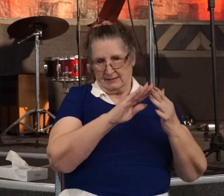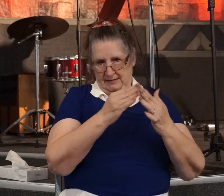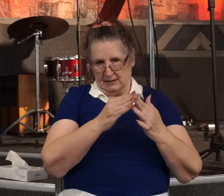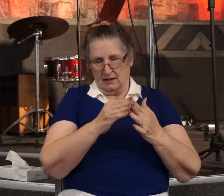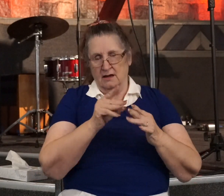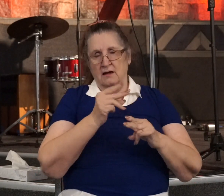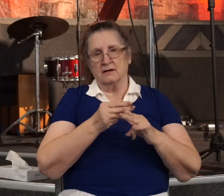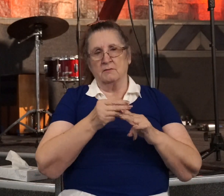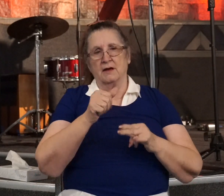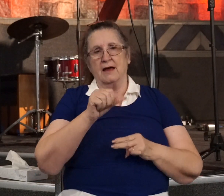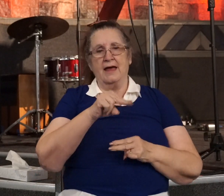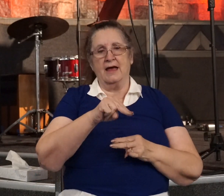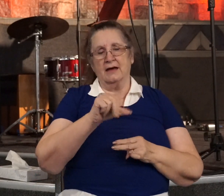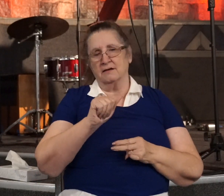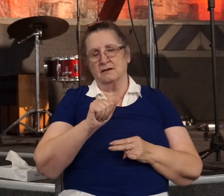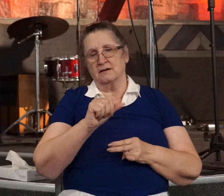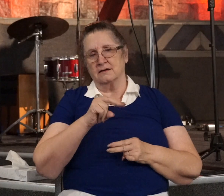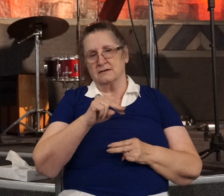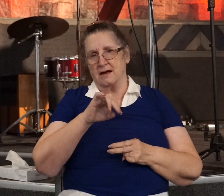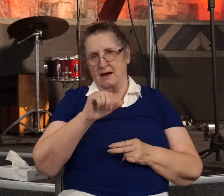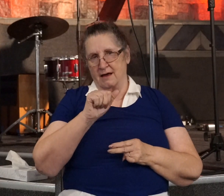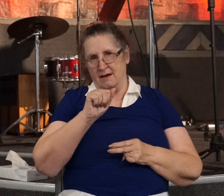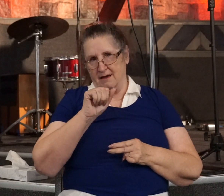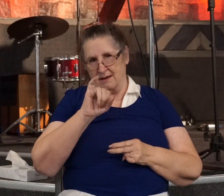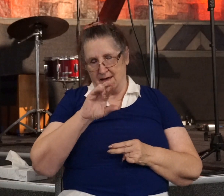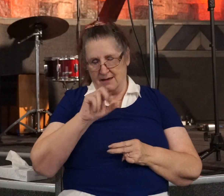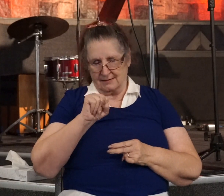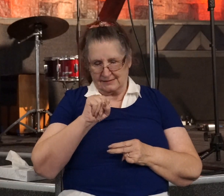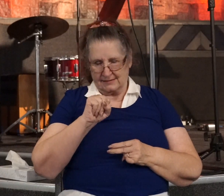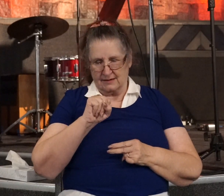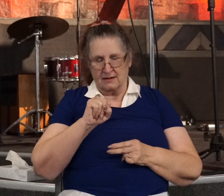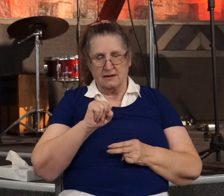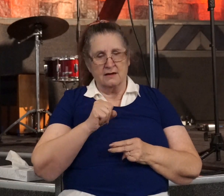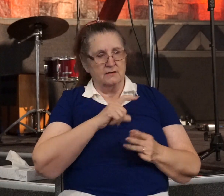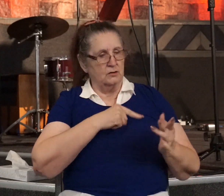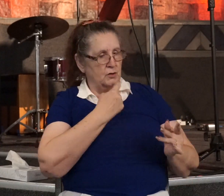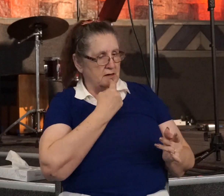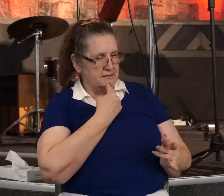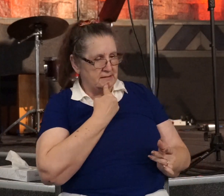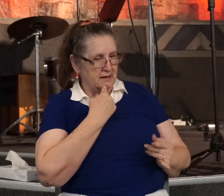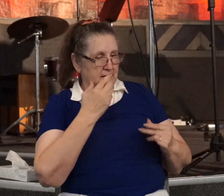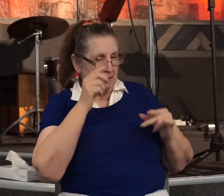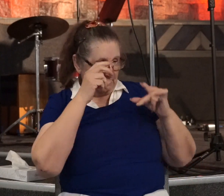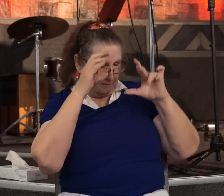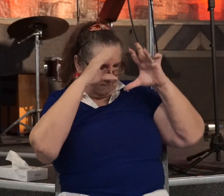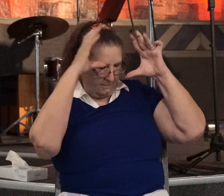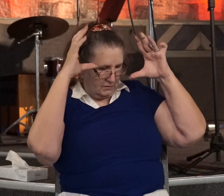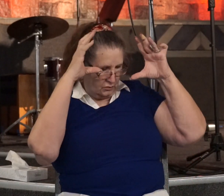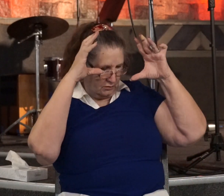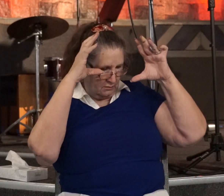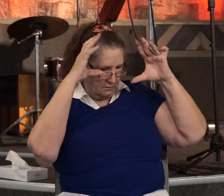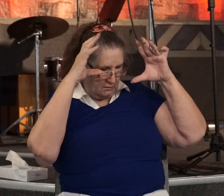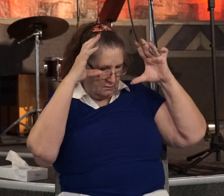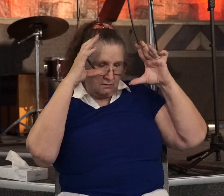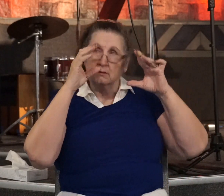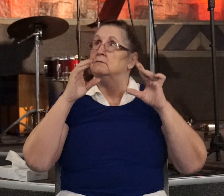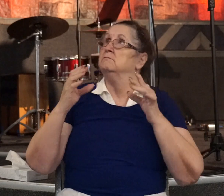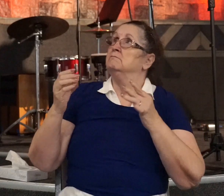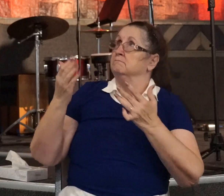Ananias. And to him the Lord said in a vision, Ananias. And he said, Here I am, Lord.